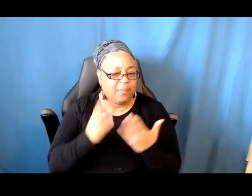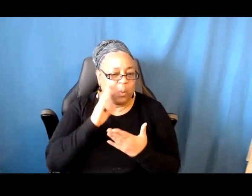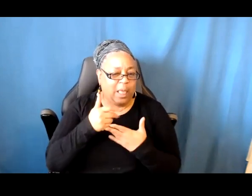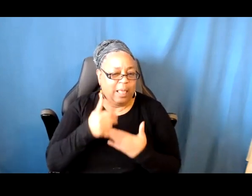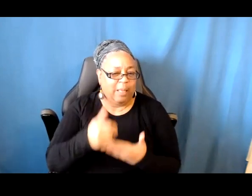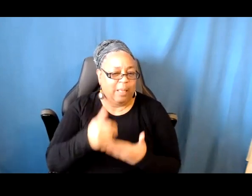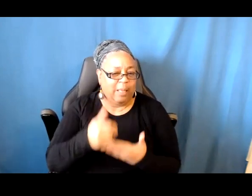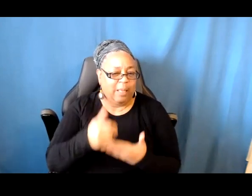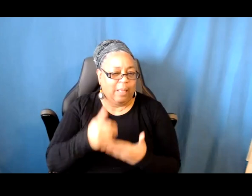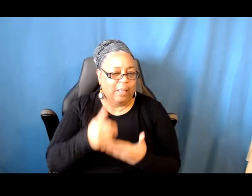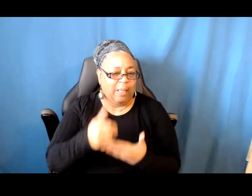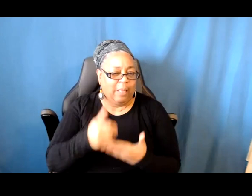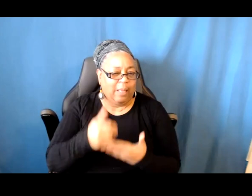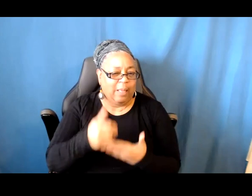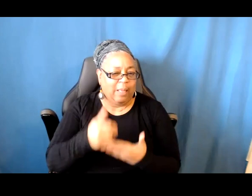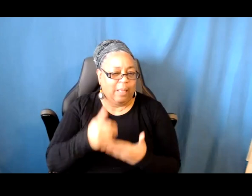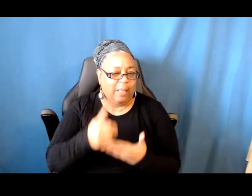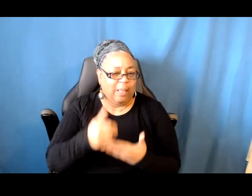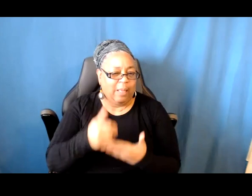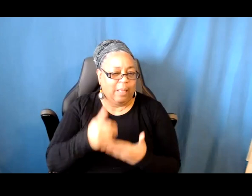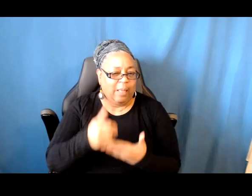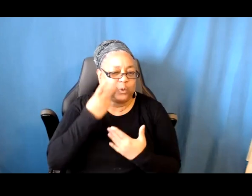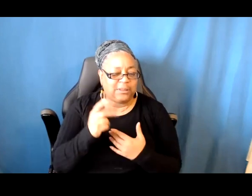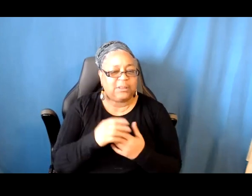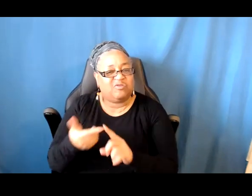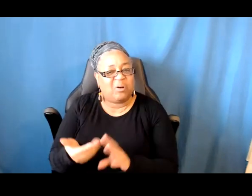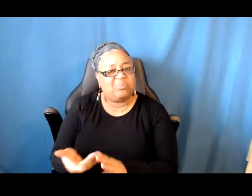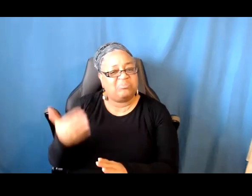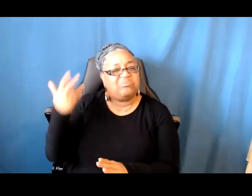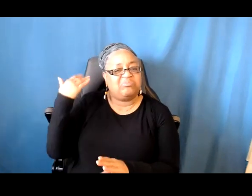those as well if you're looking for potentially different questions.